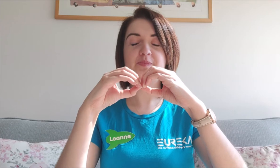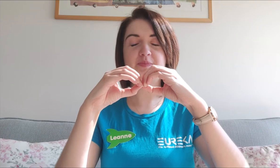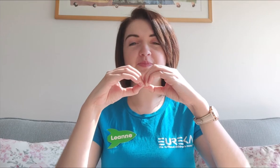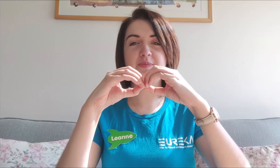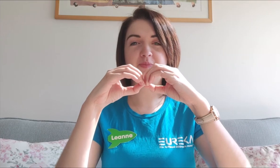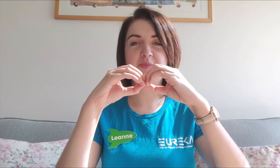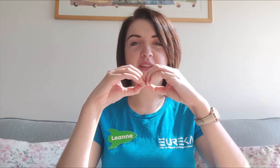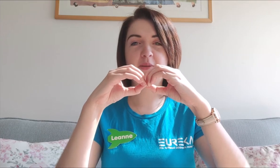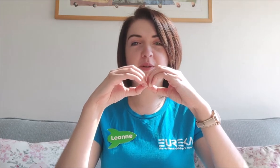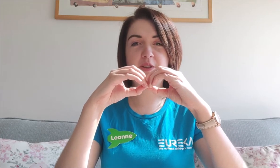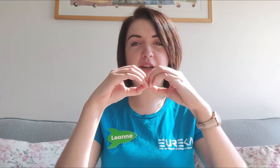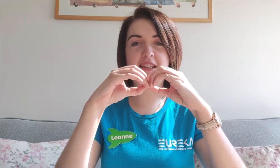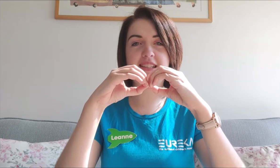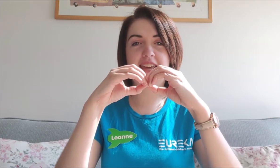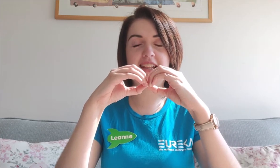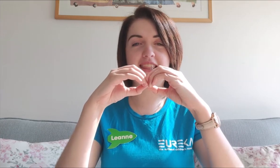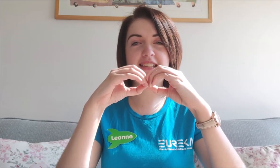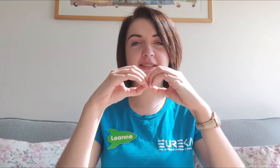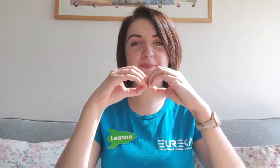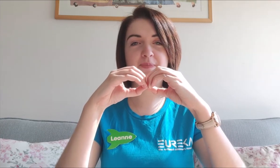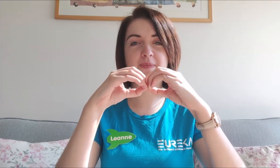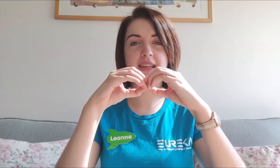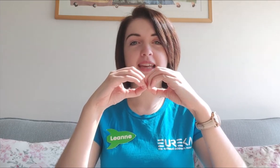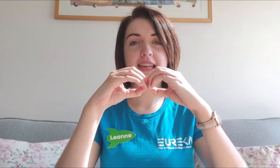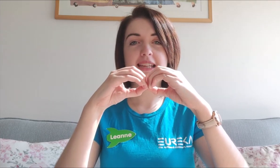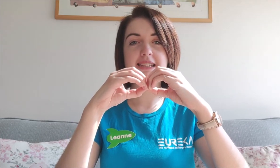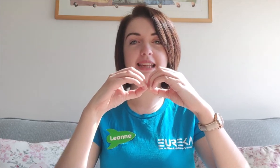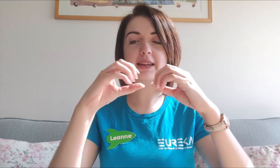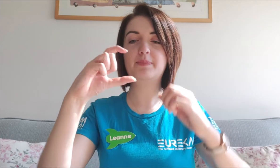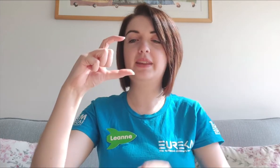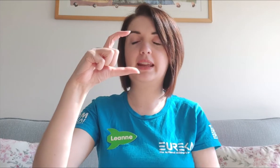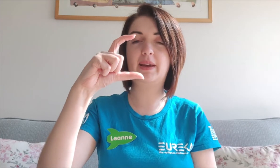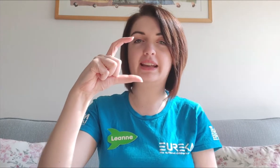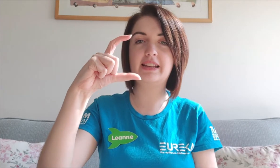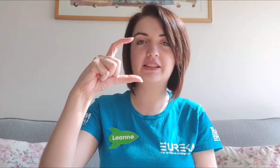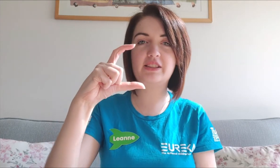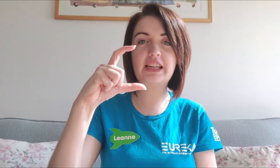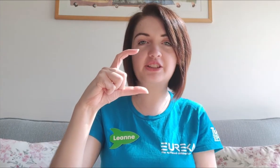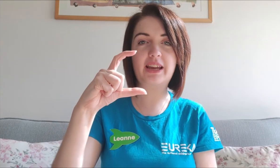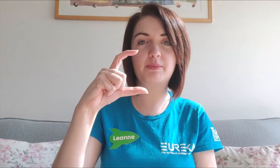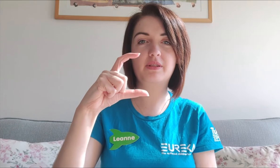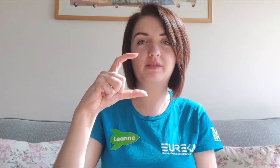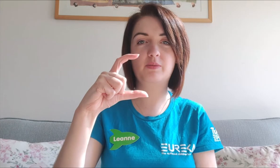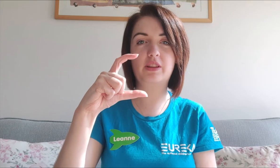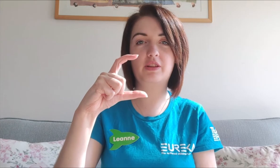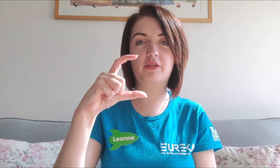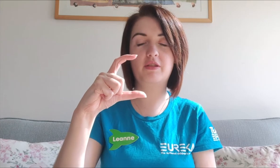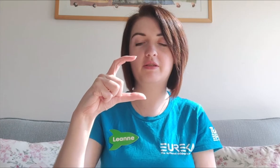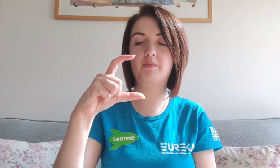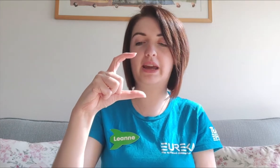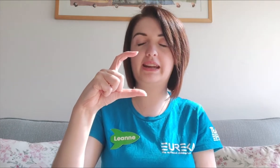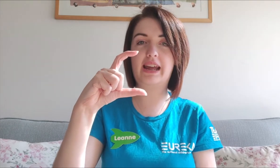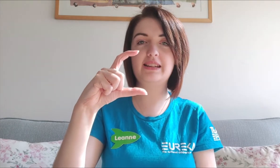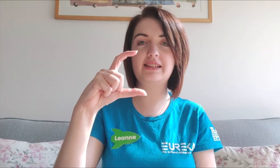B, put your hands together like this. C, you make a C shape with your pen hand.